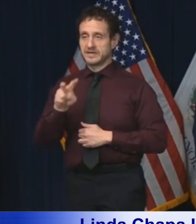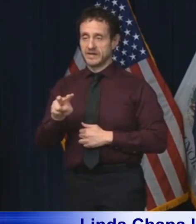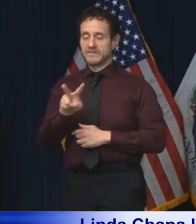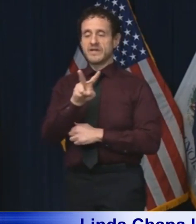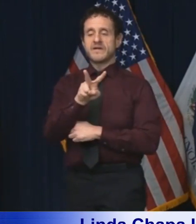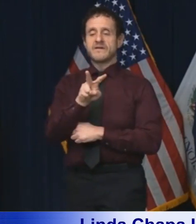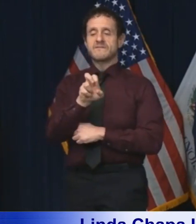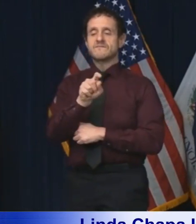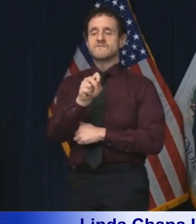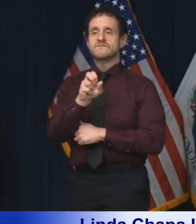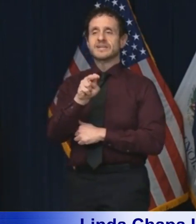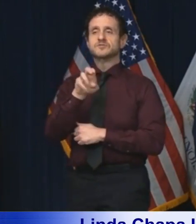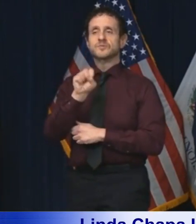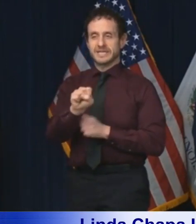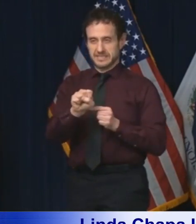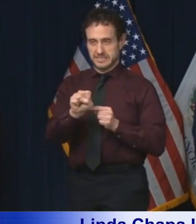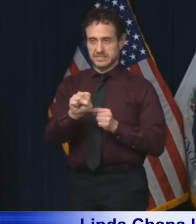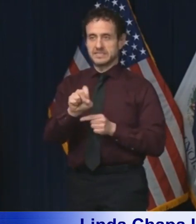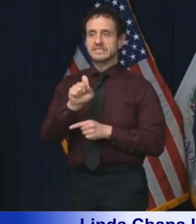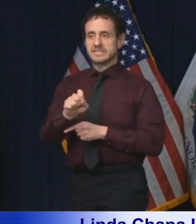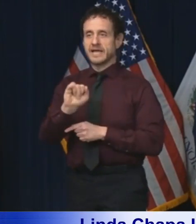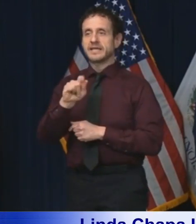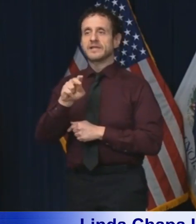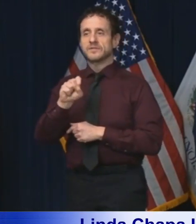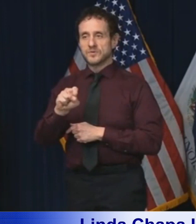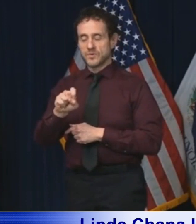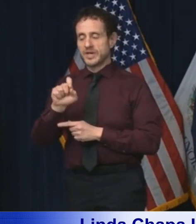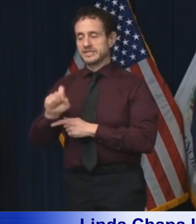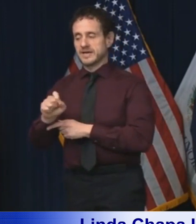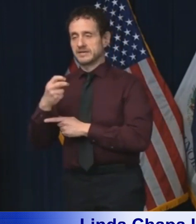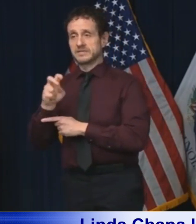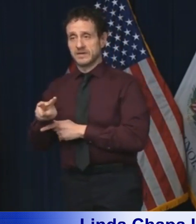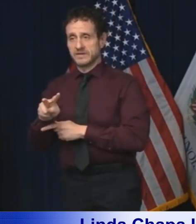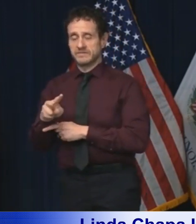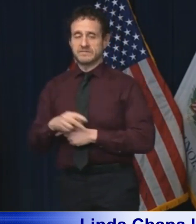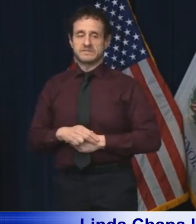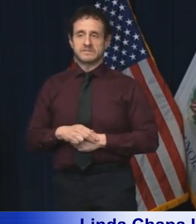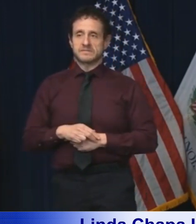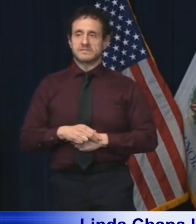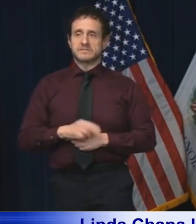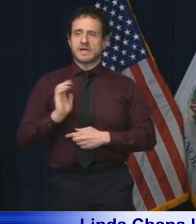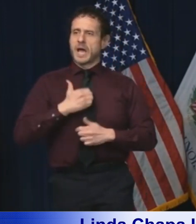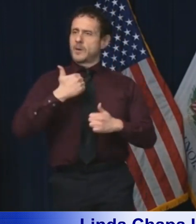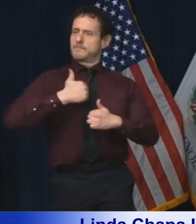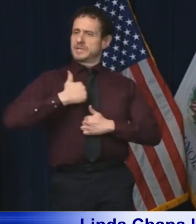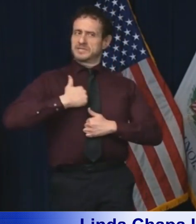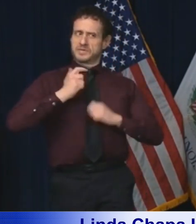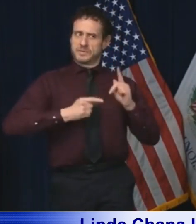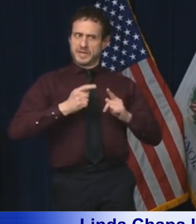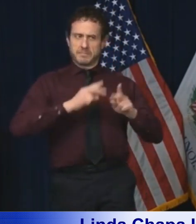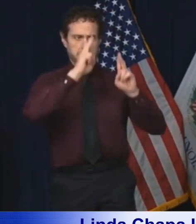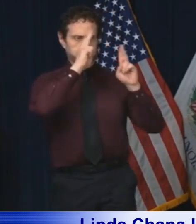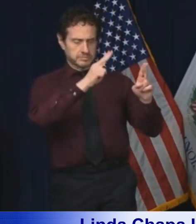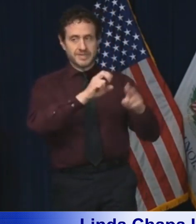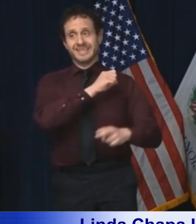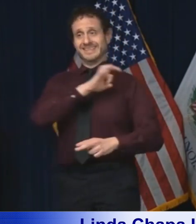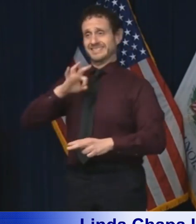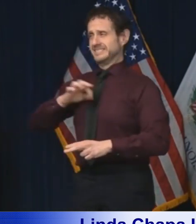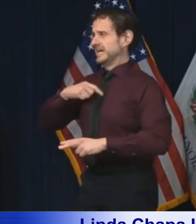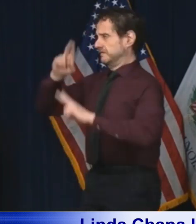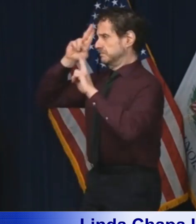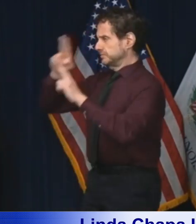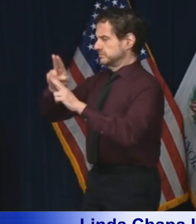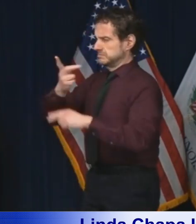.gov. Our veteran heroes and the devoted staff who care for them are strong and resilient.